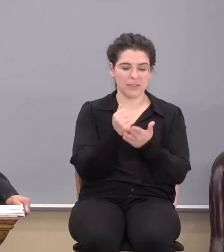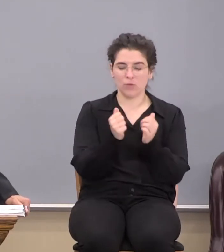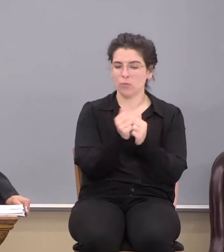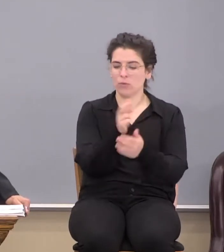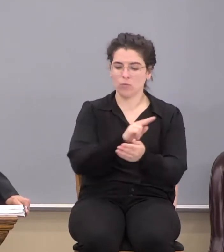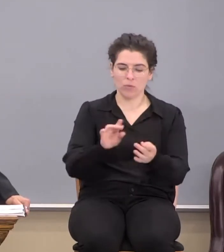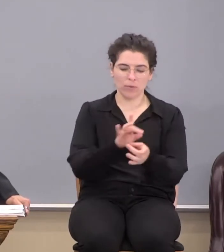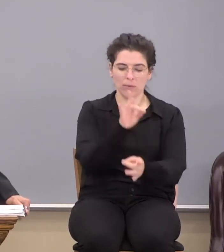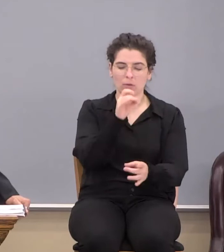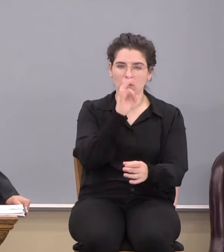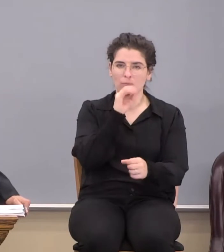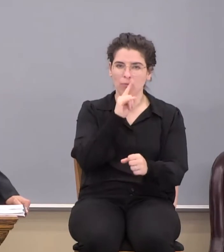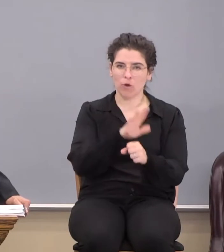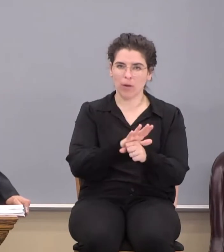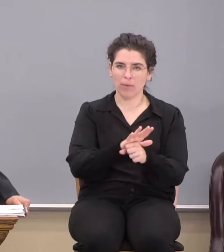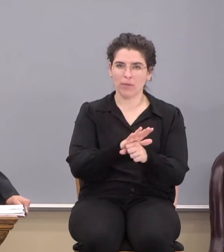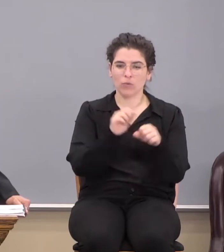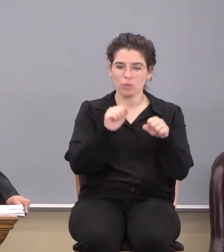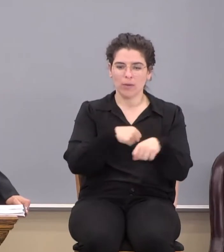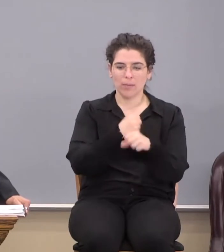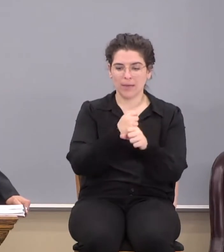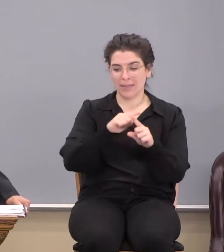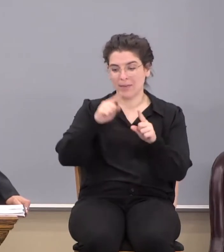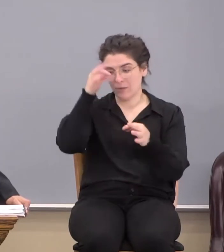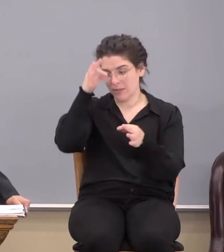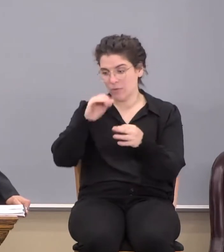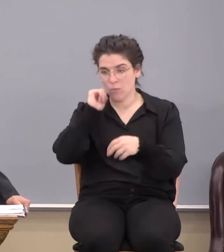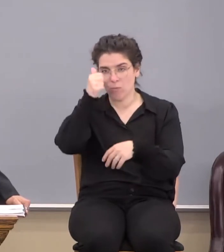the promise. You can make a different decision tomorrow.